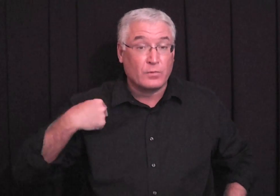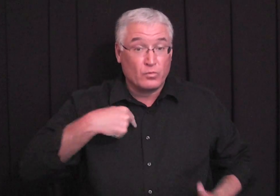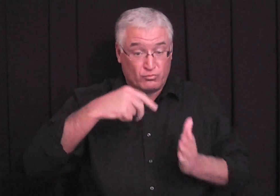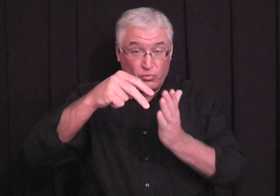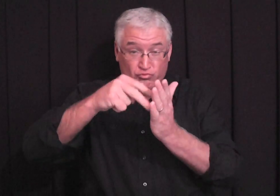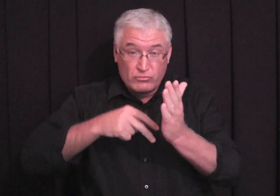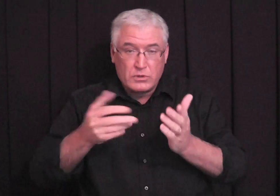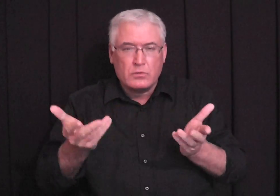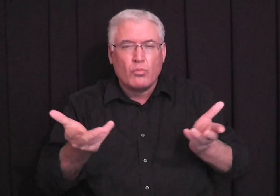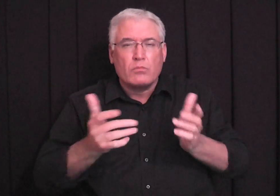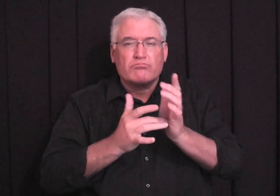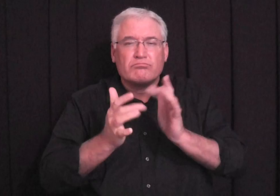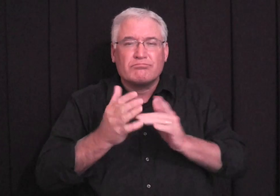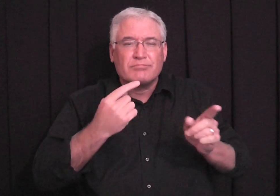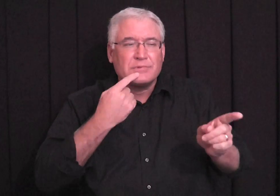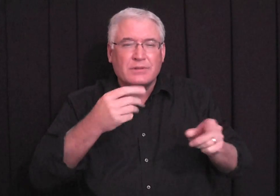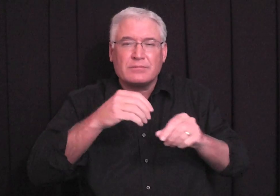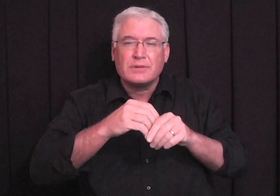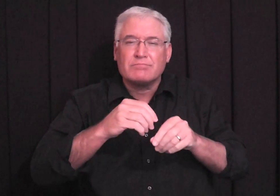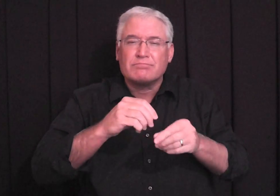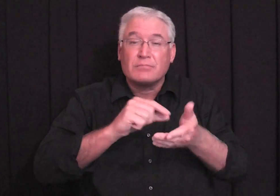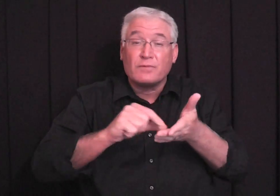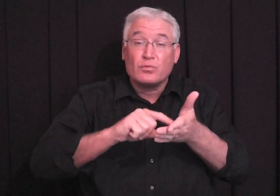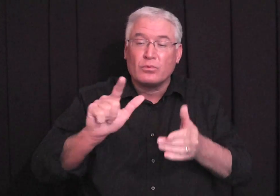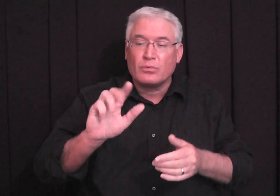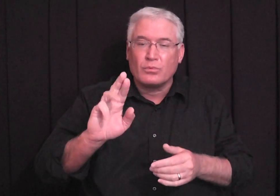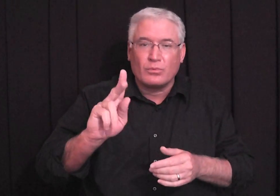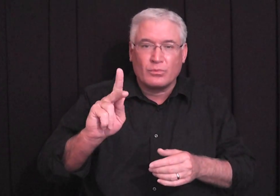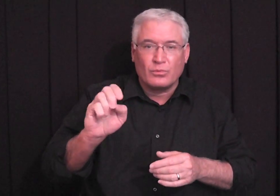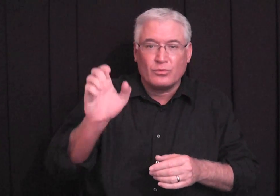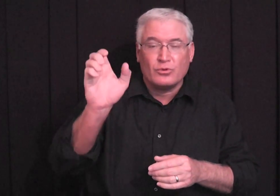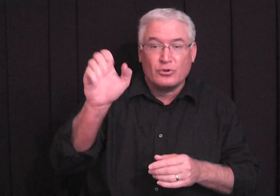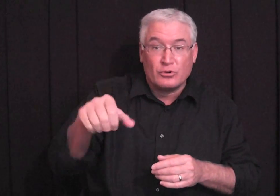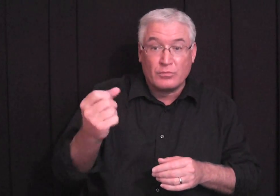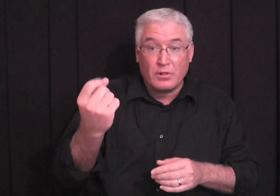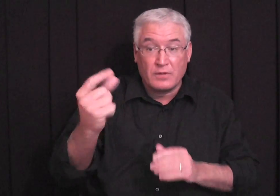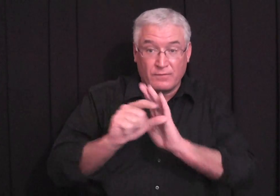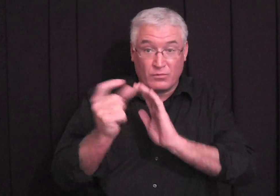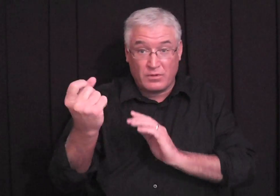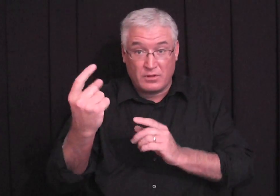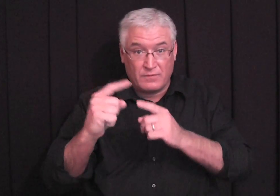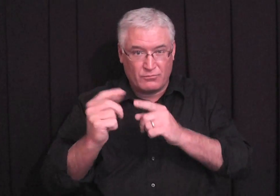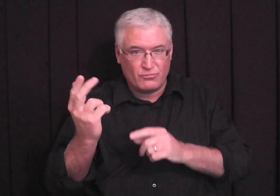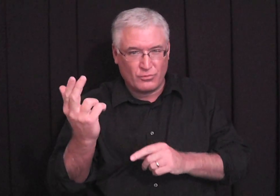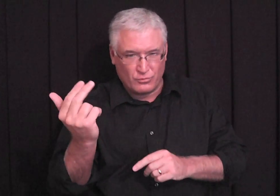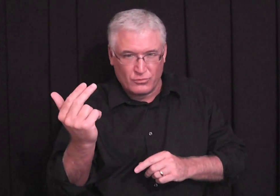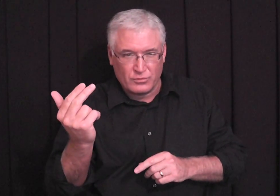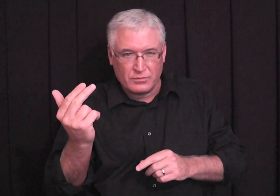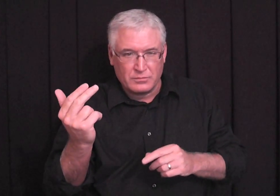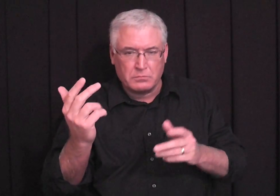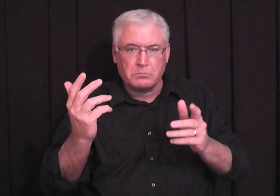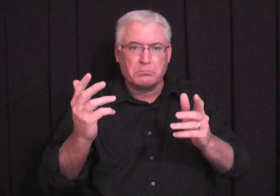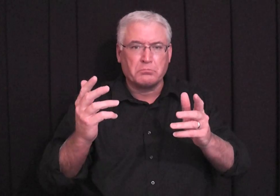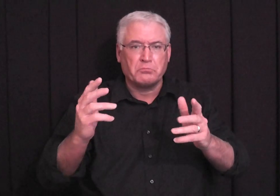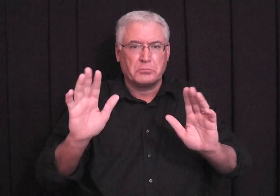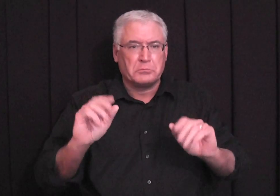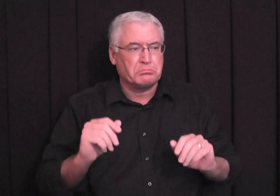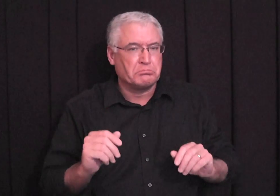You know, we read that passage about what the Bible says about that in Luke. And we also, you know,